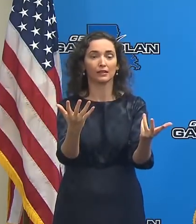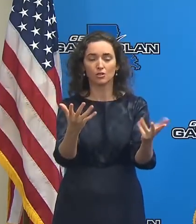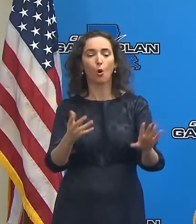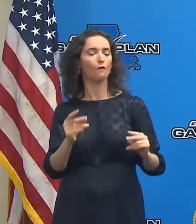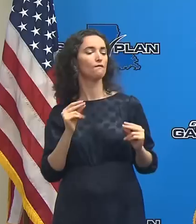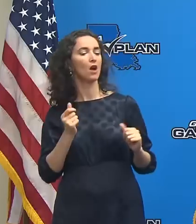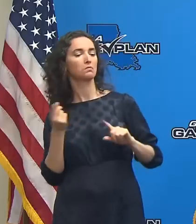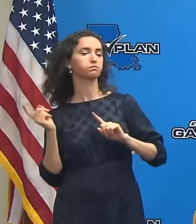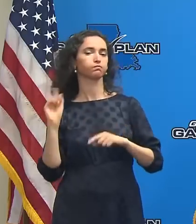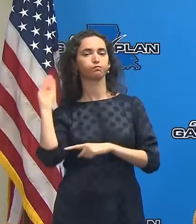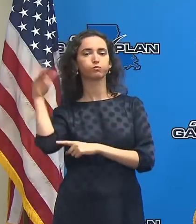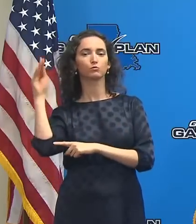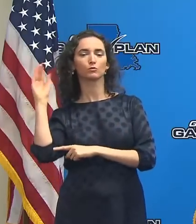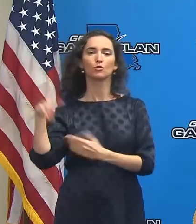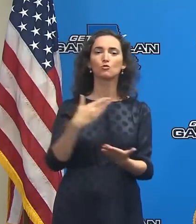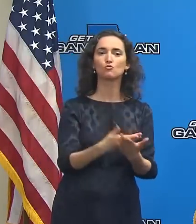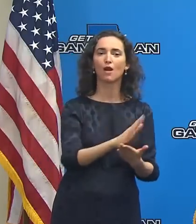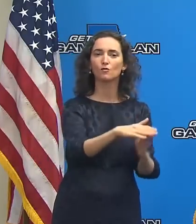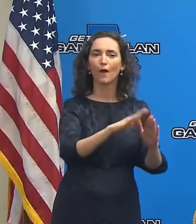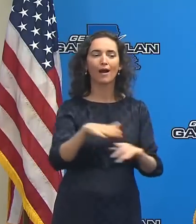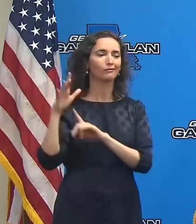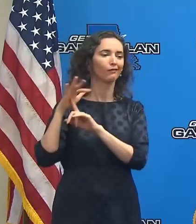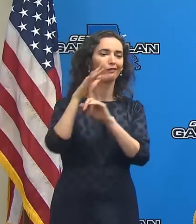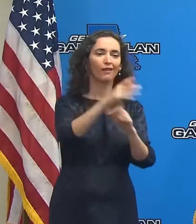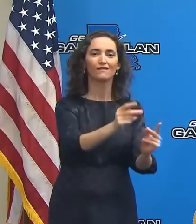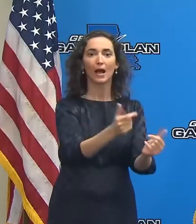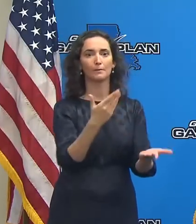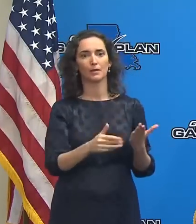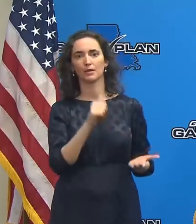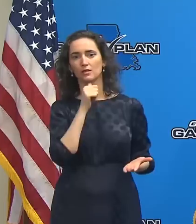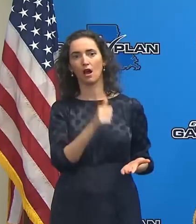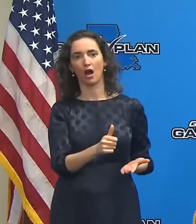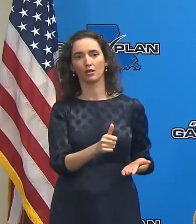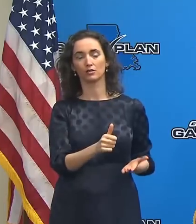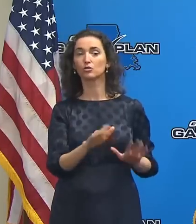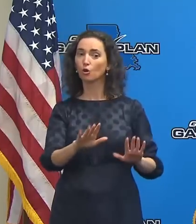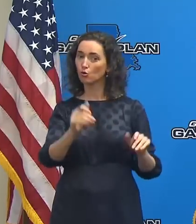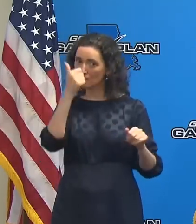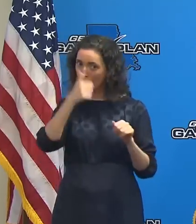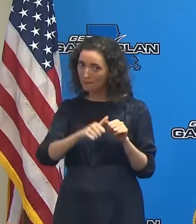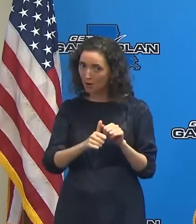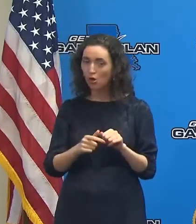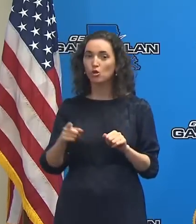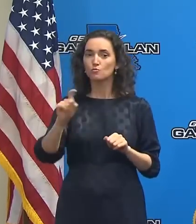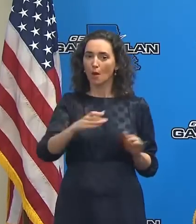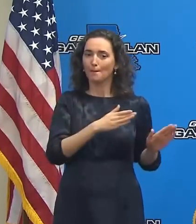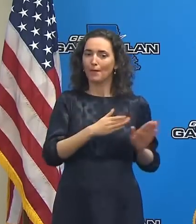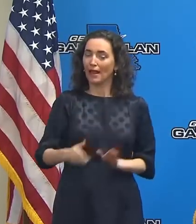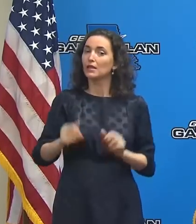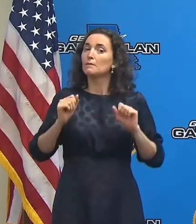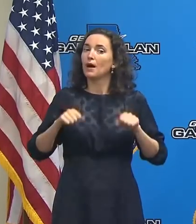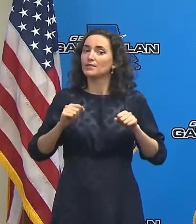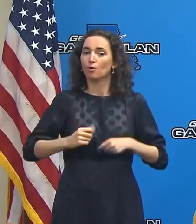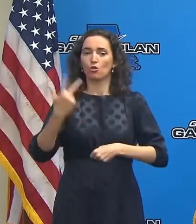response being there as fast as you might like. So remember the first 72 hours is on you.